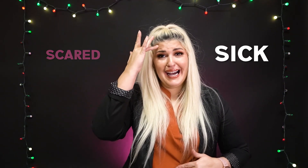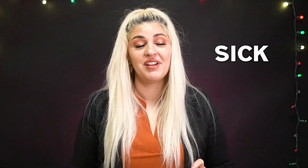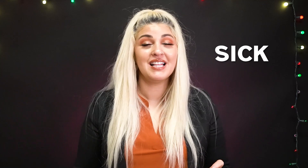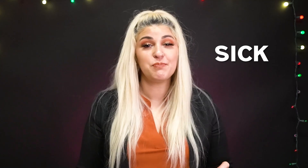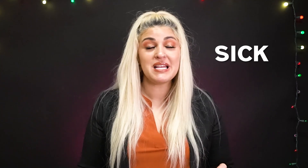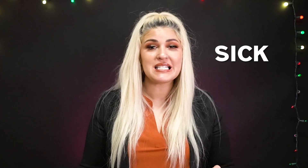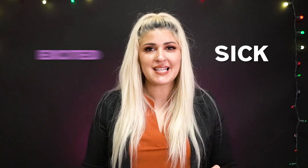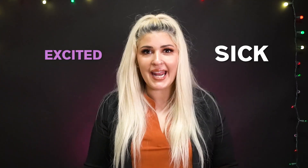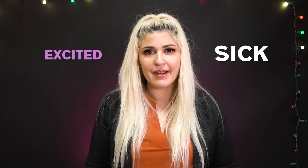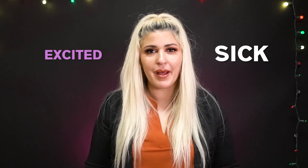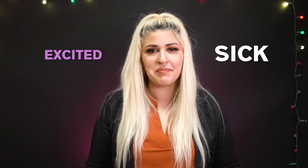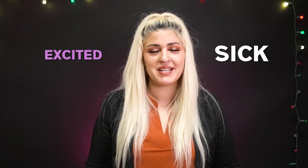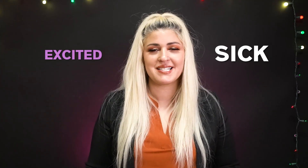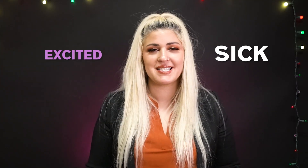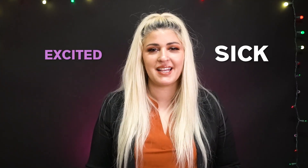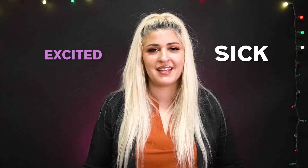Let's be excited about being sick.